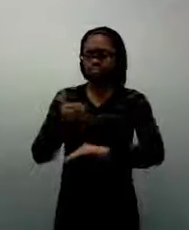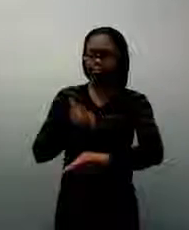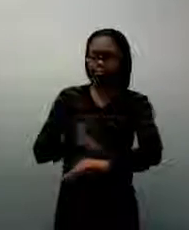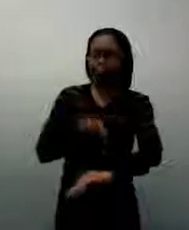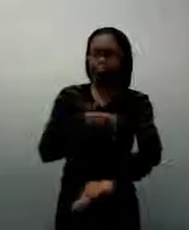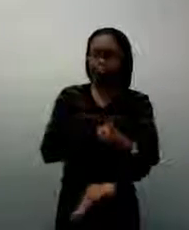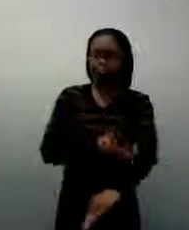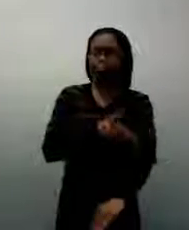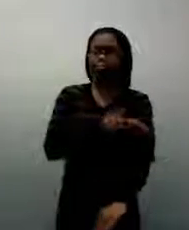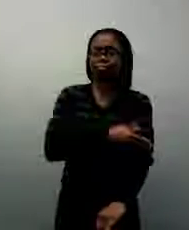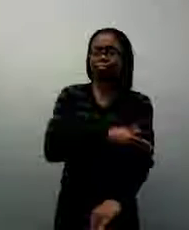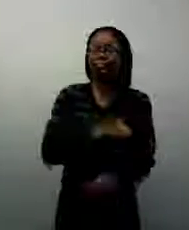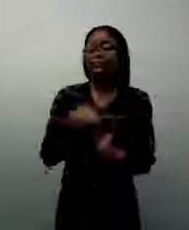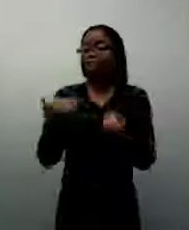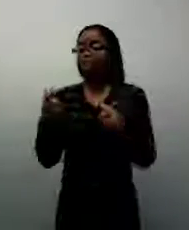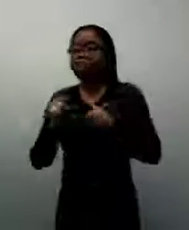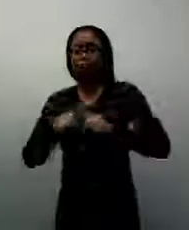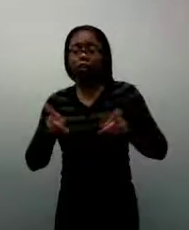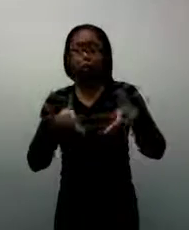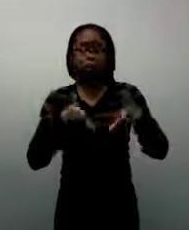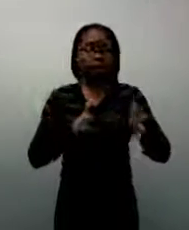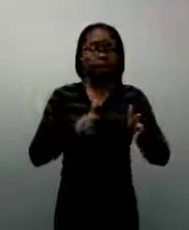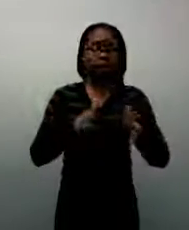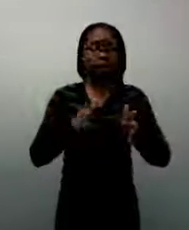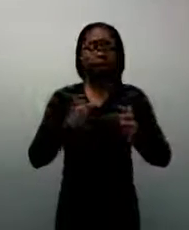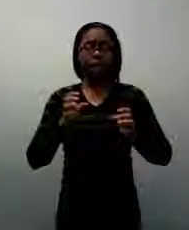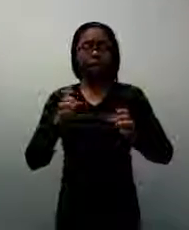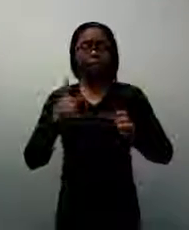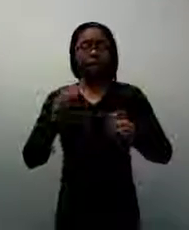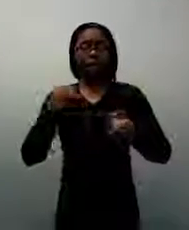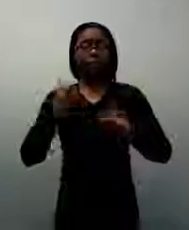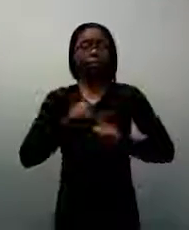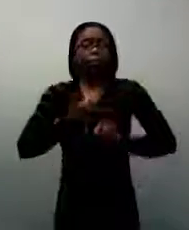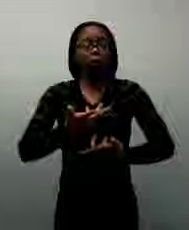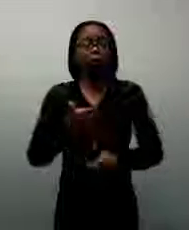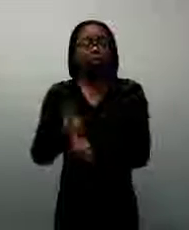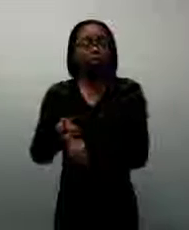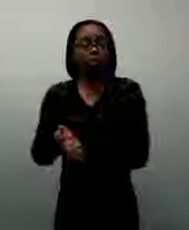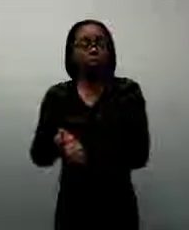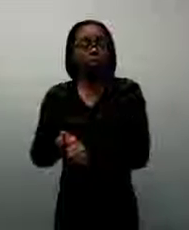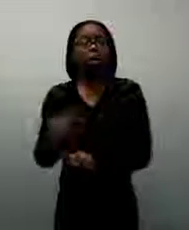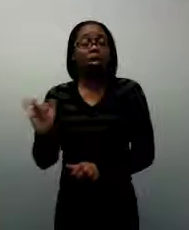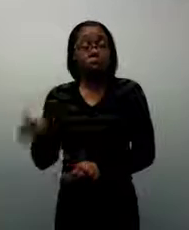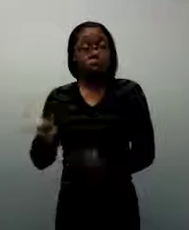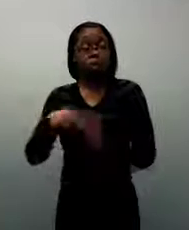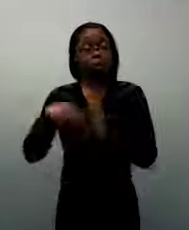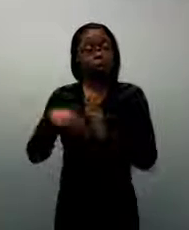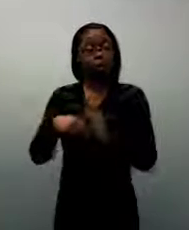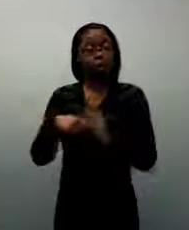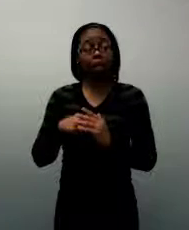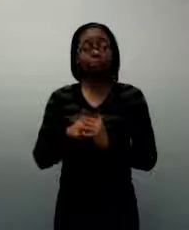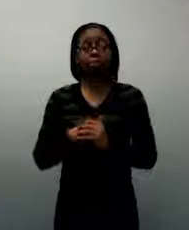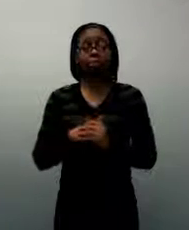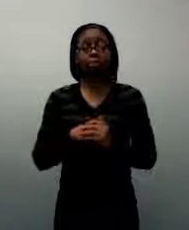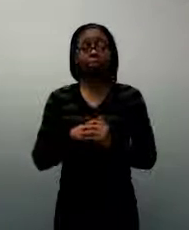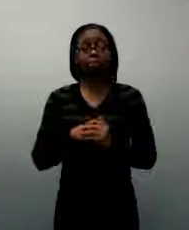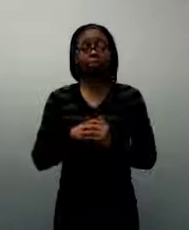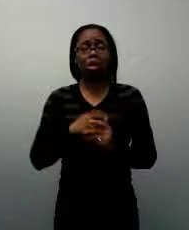that they have expressed themselves as they do read. And I know that it can be a very soothing activity for them and something that we can all